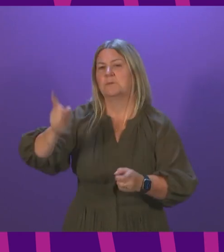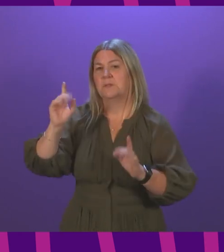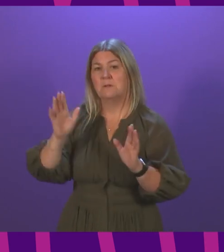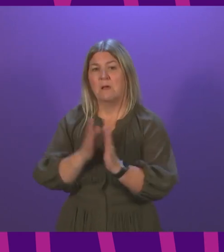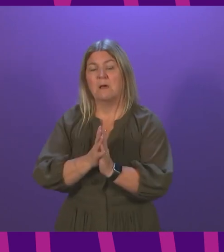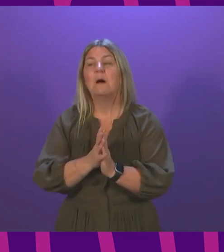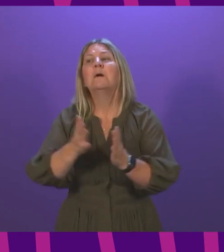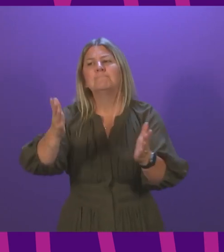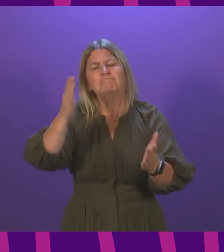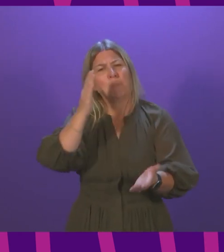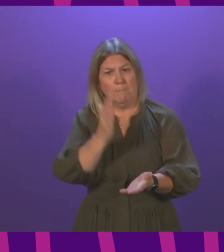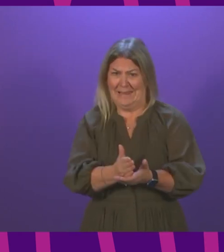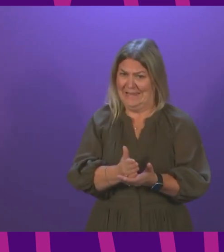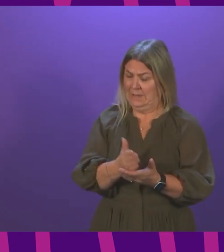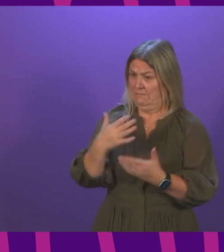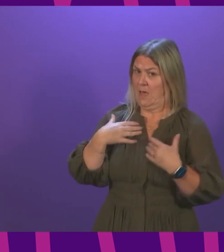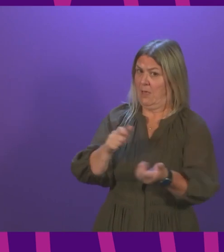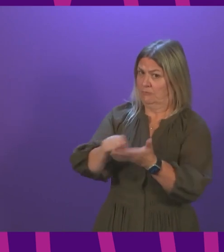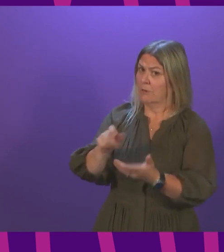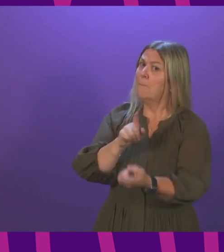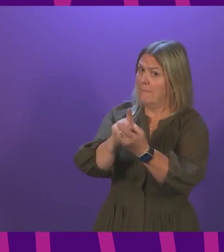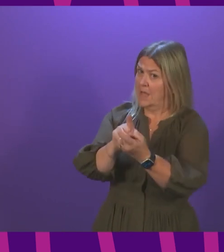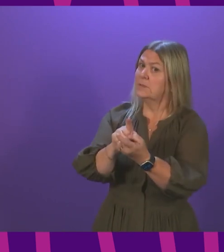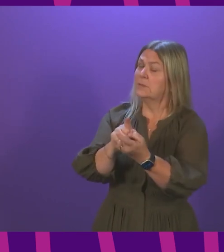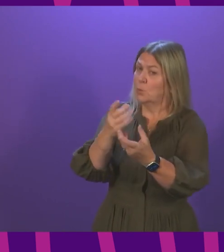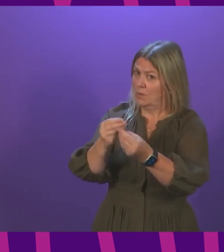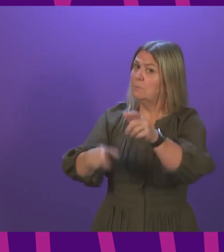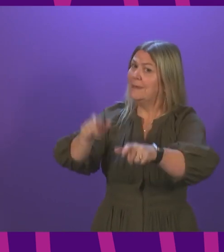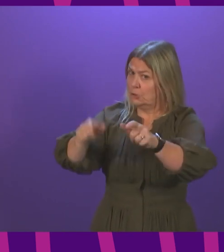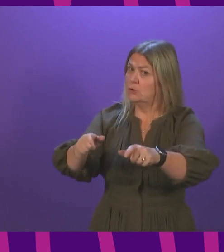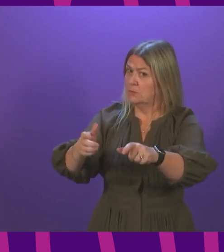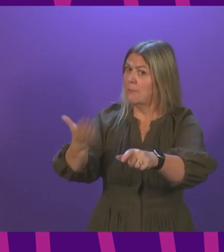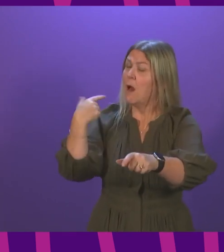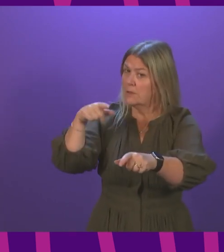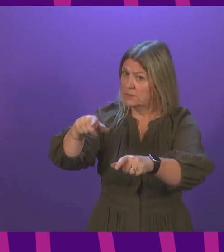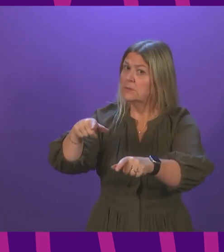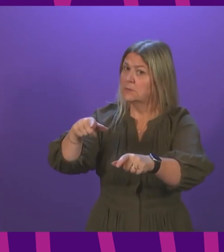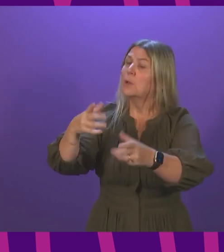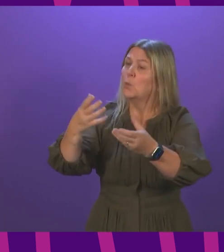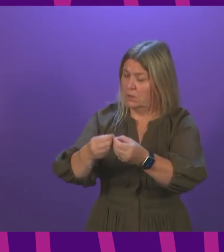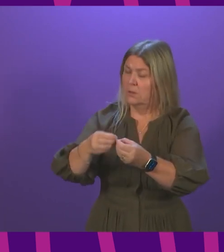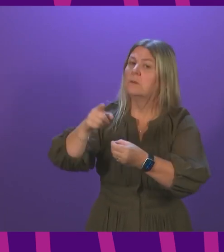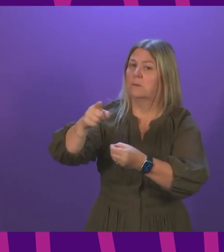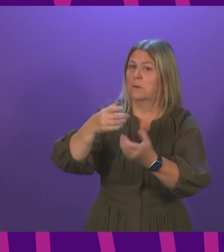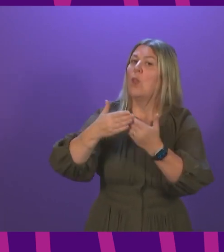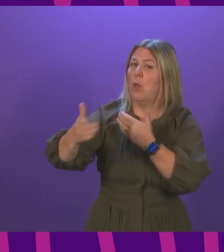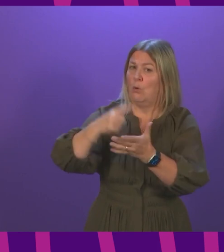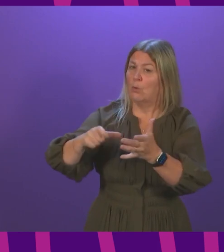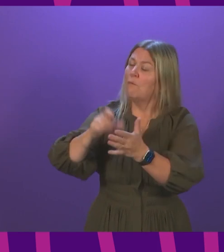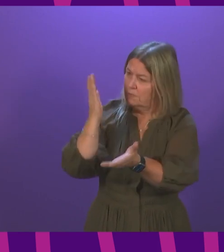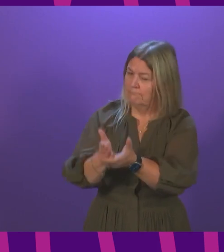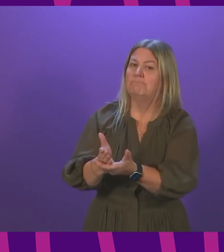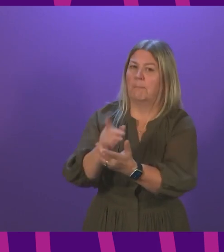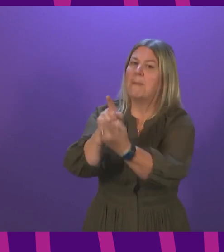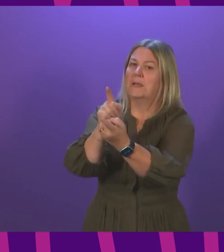I believe the health secretary has met with long Covid patients and I'm sure he would be more than willing to meet with others. This is a serious issue and